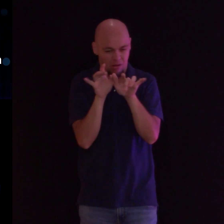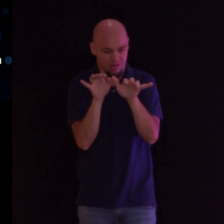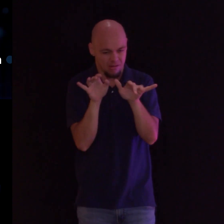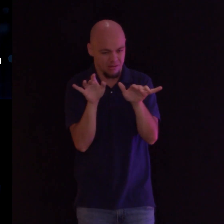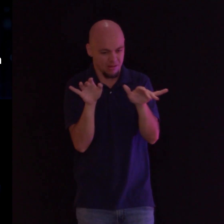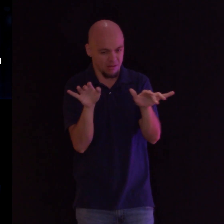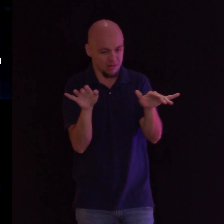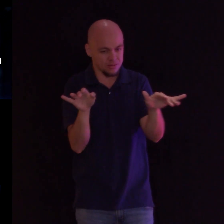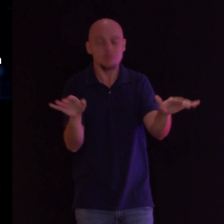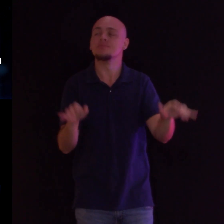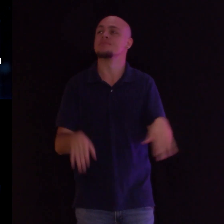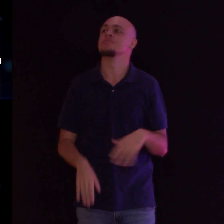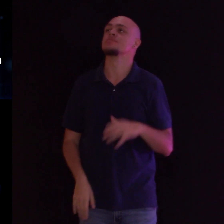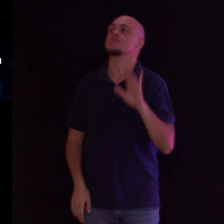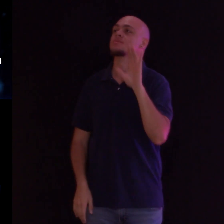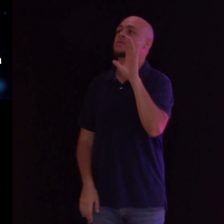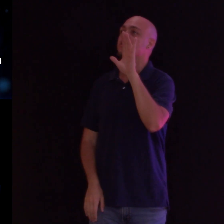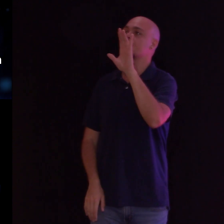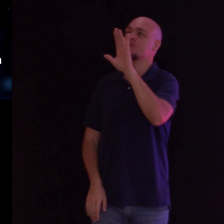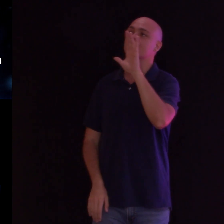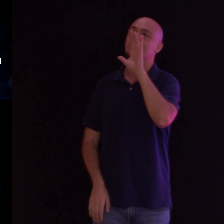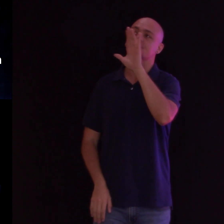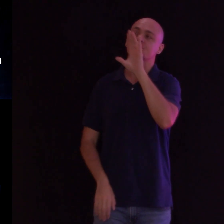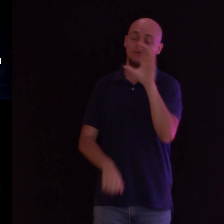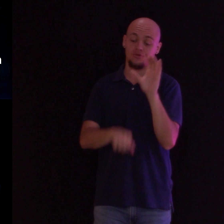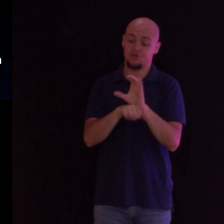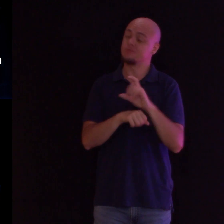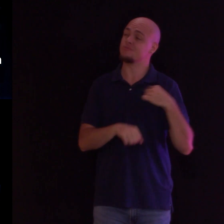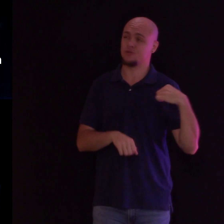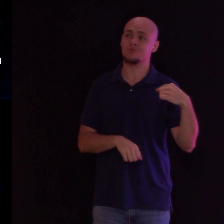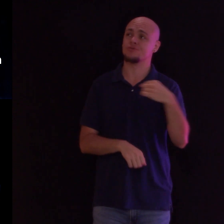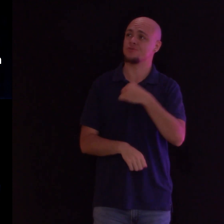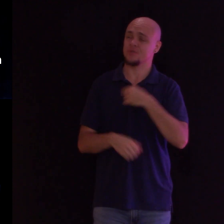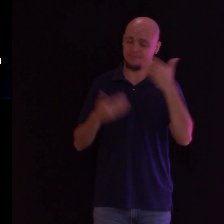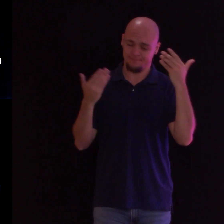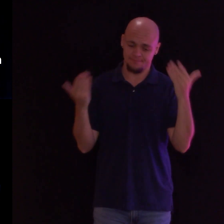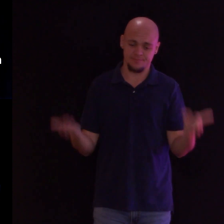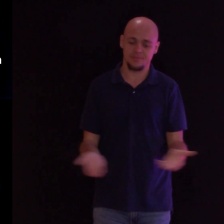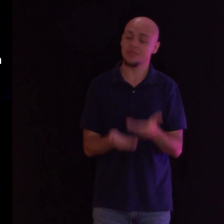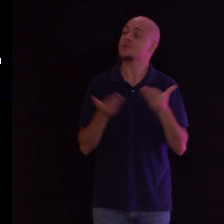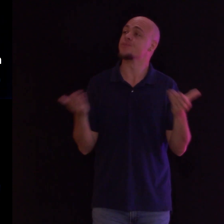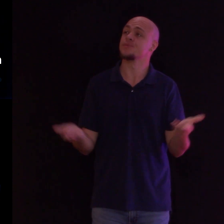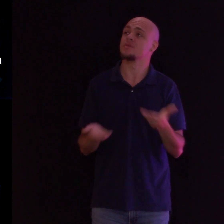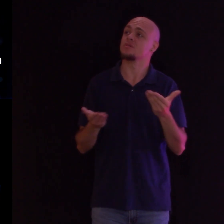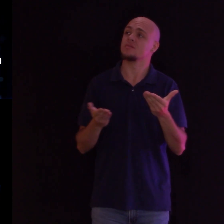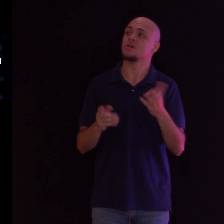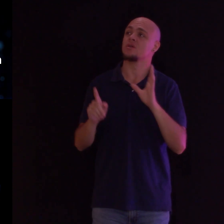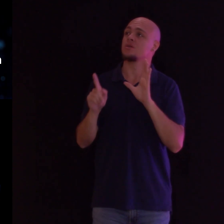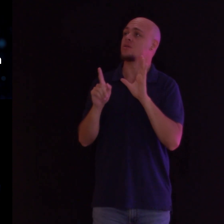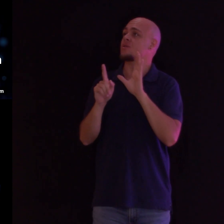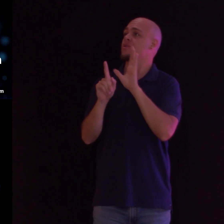We are your kingdom of we are the hope